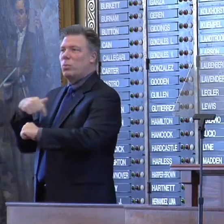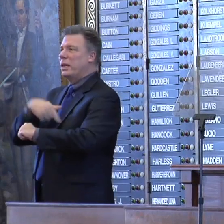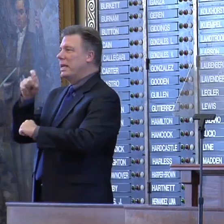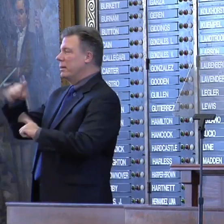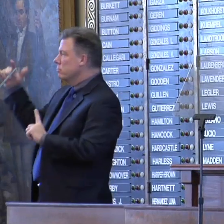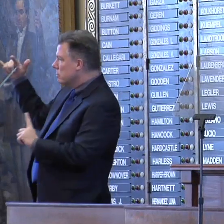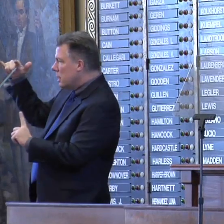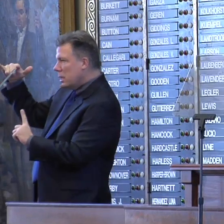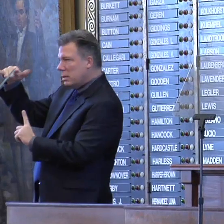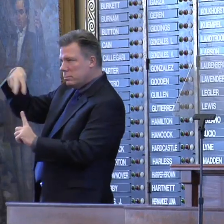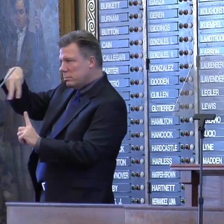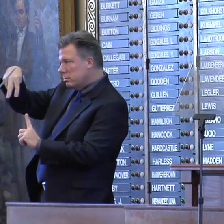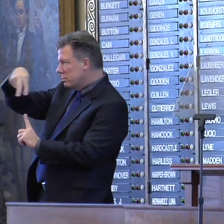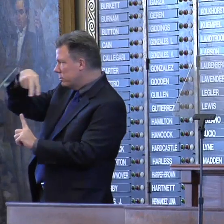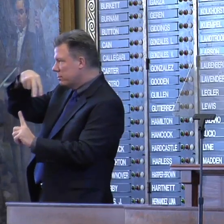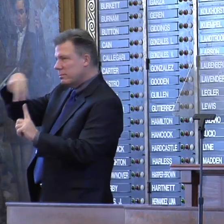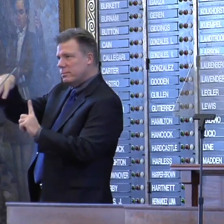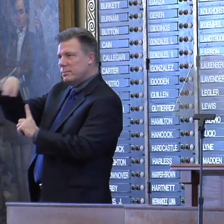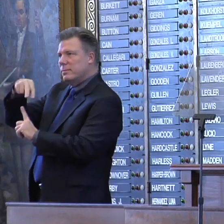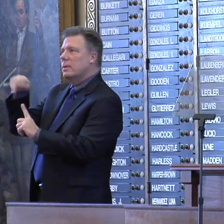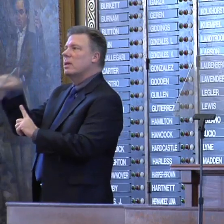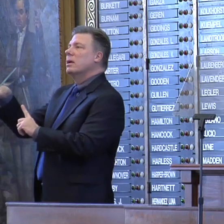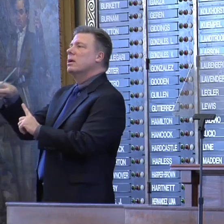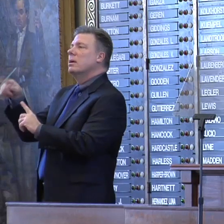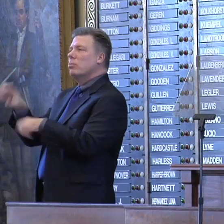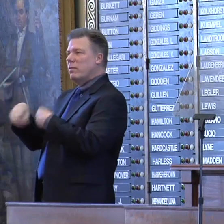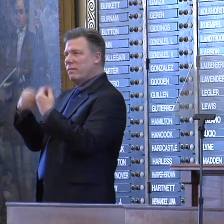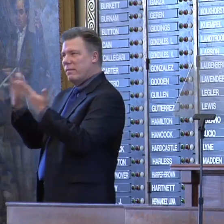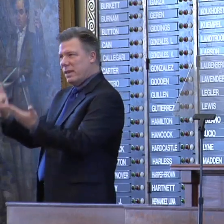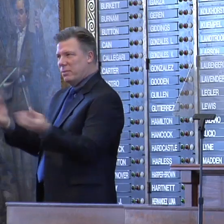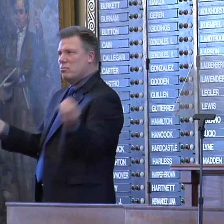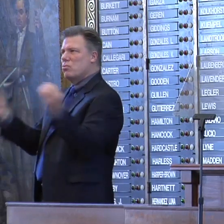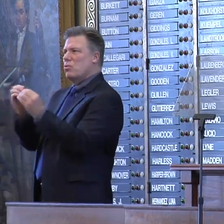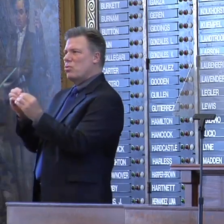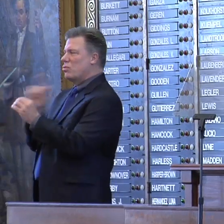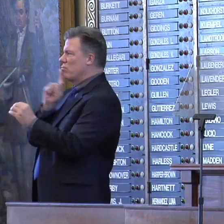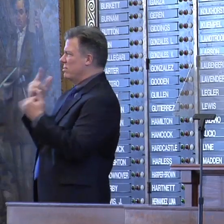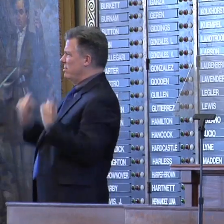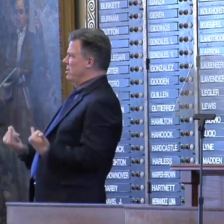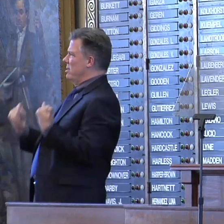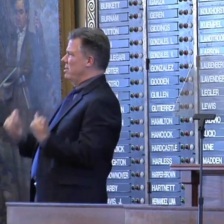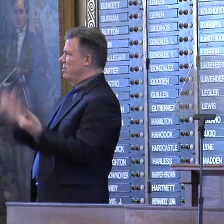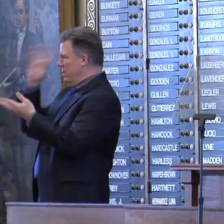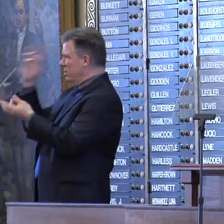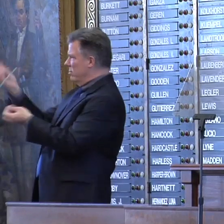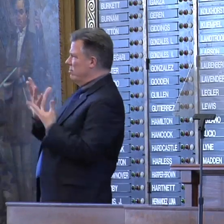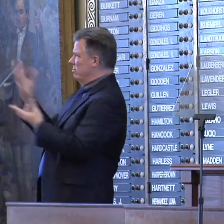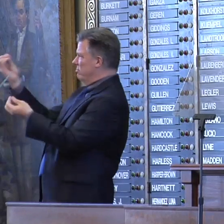the Texas-Mexico border, providing real-time intel to our state and local operations center.